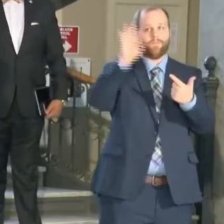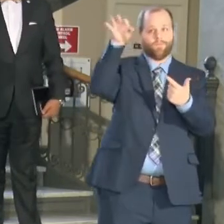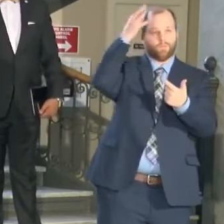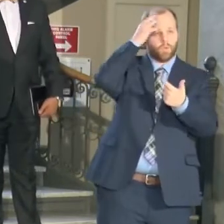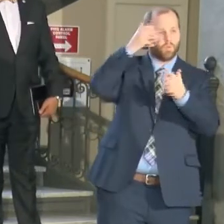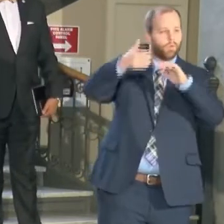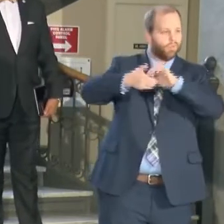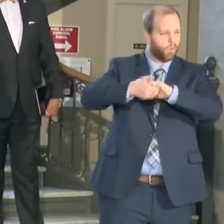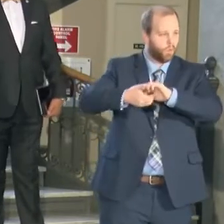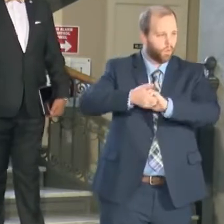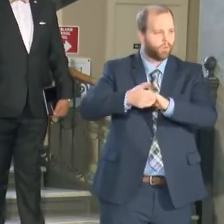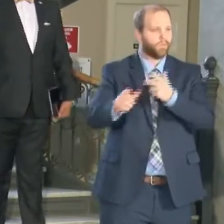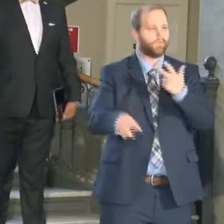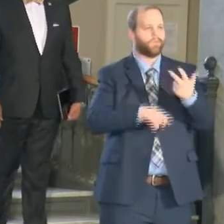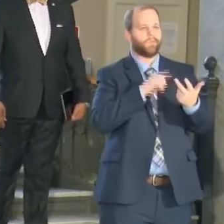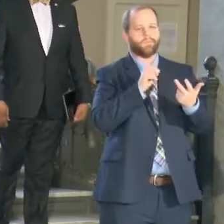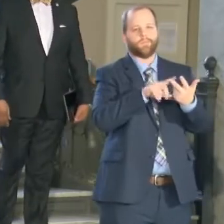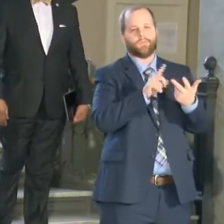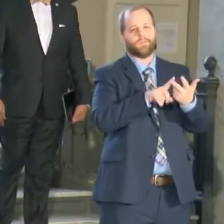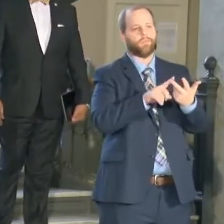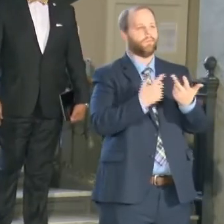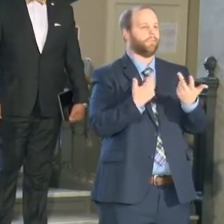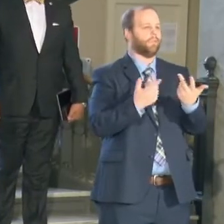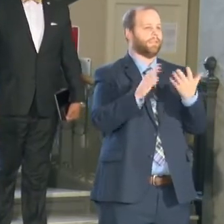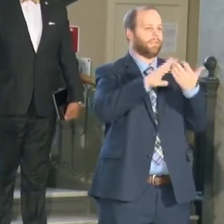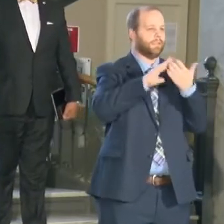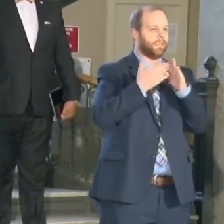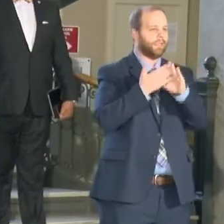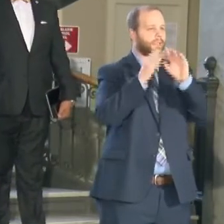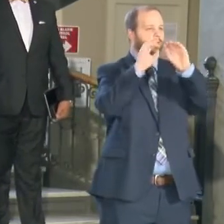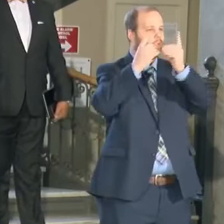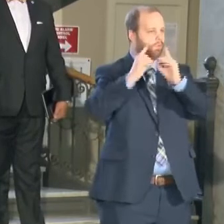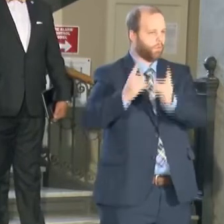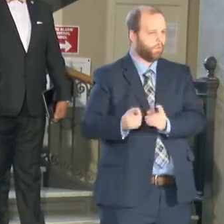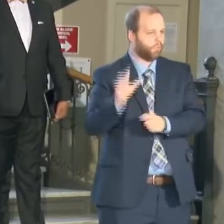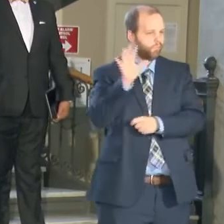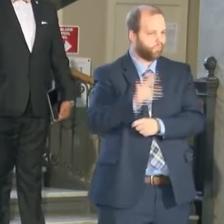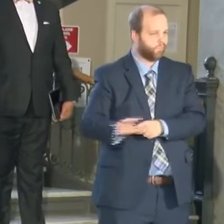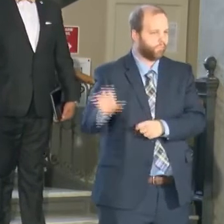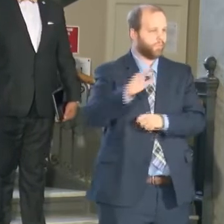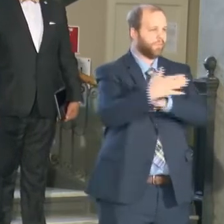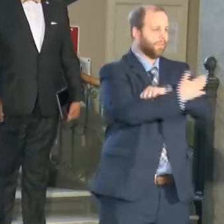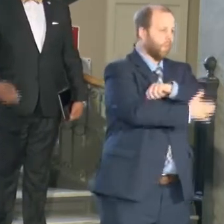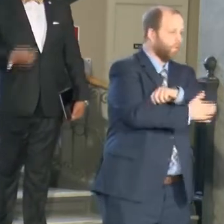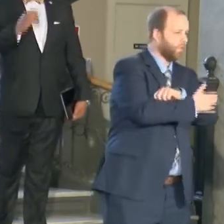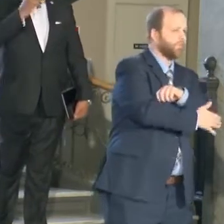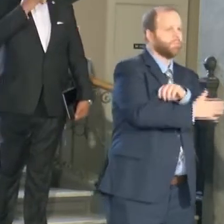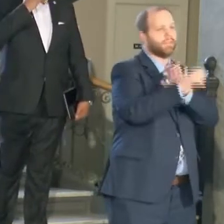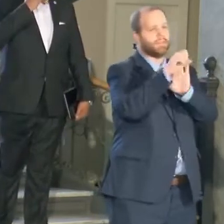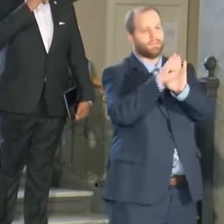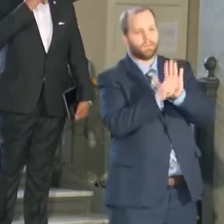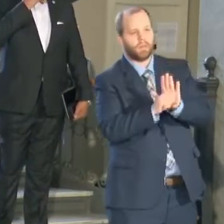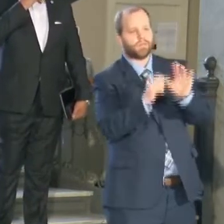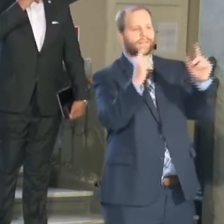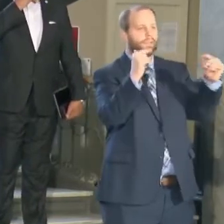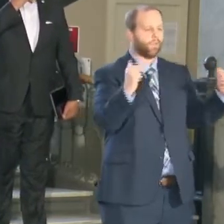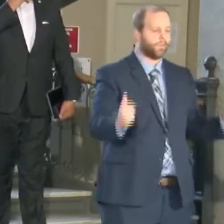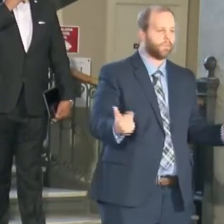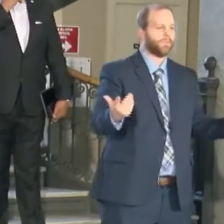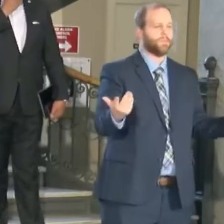includes various departments within the city, various departments within the county, various departments within the state. So